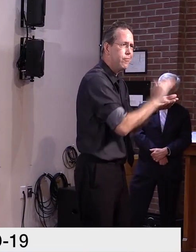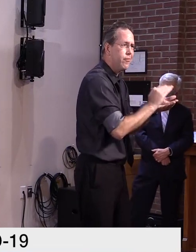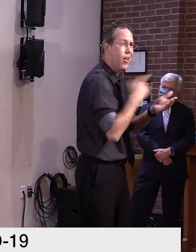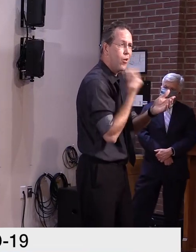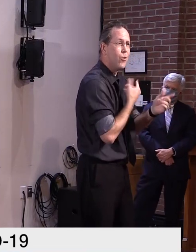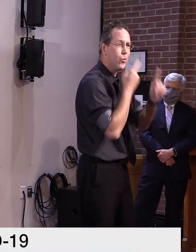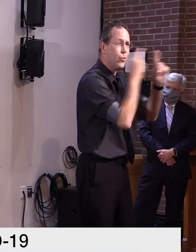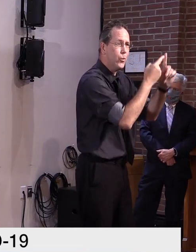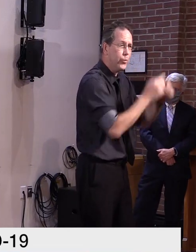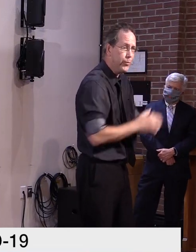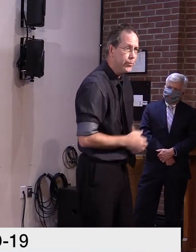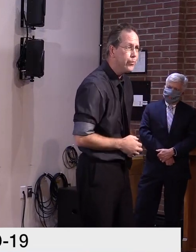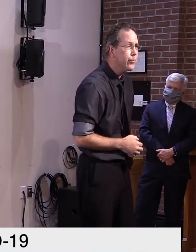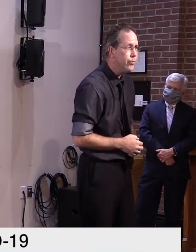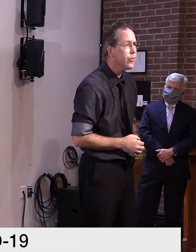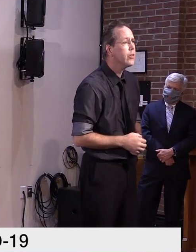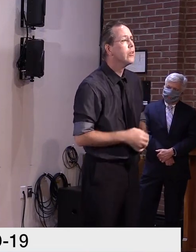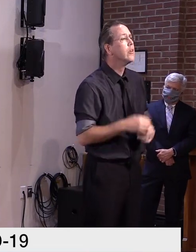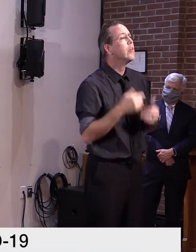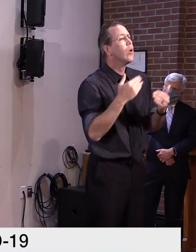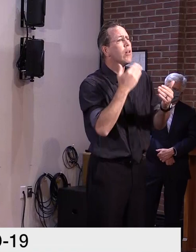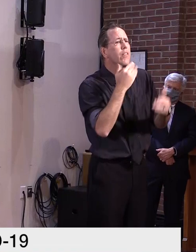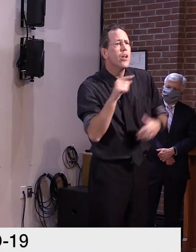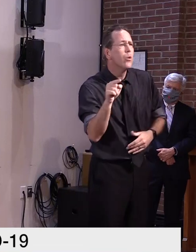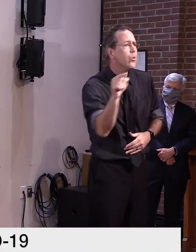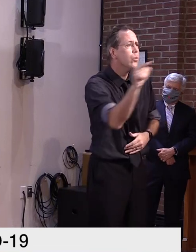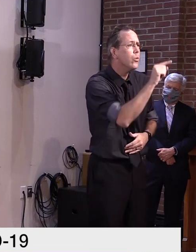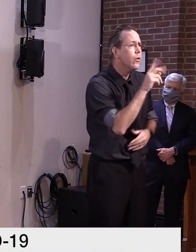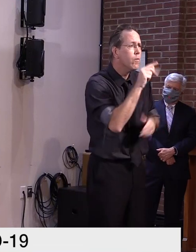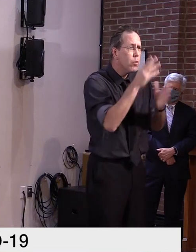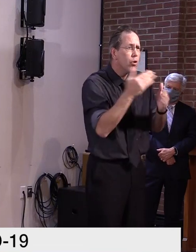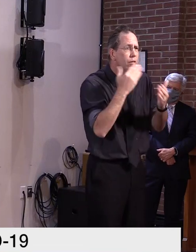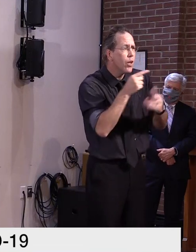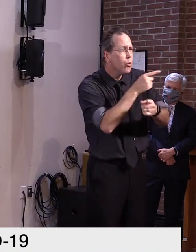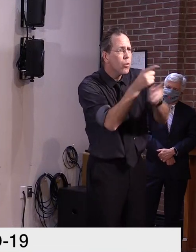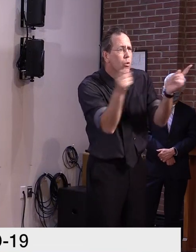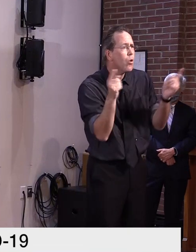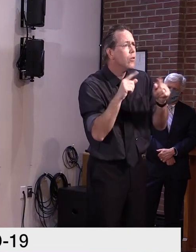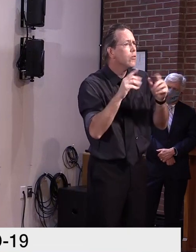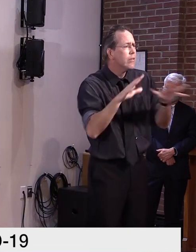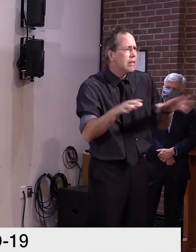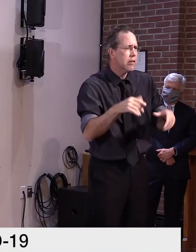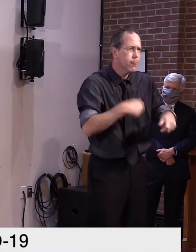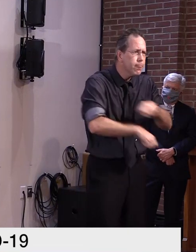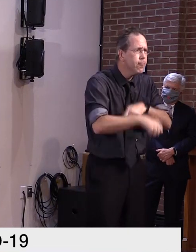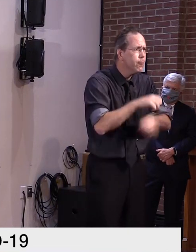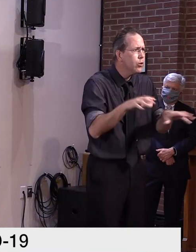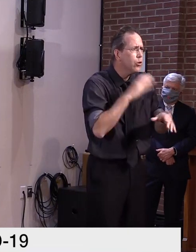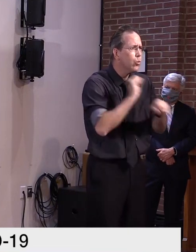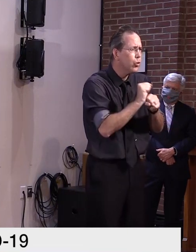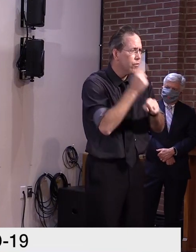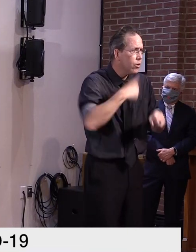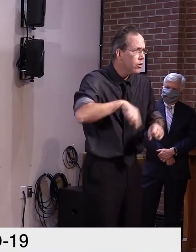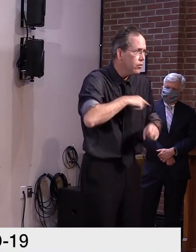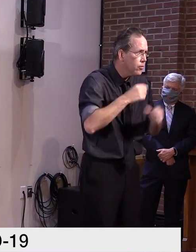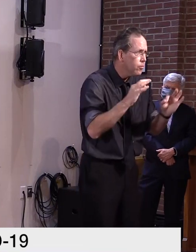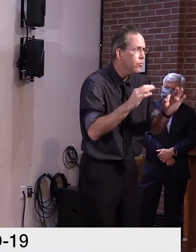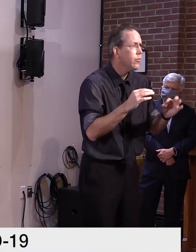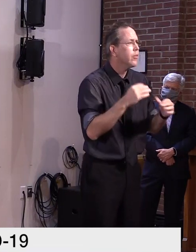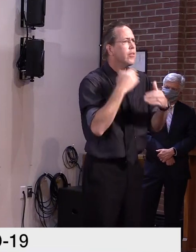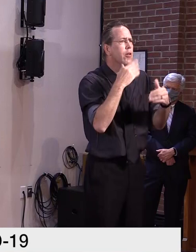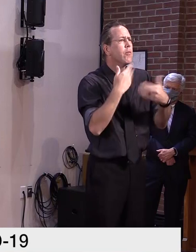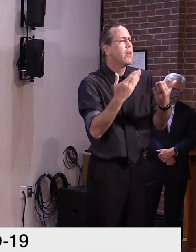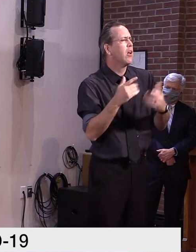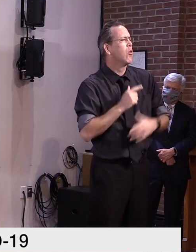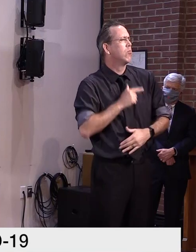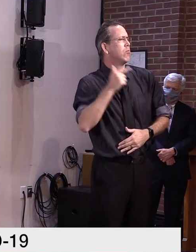Thank you all for what you're doing to help each other through this pandemic. And with that, I'll now turn it over to Commissioner Peechek for